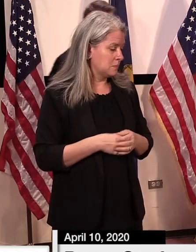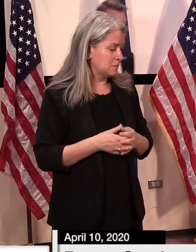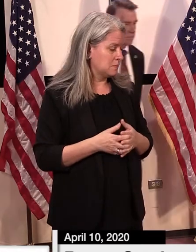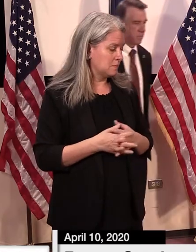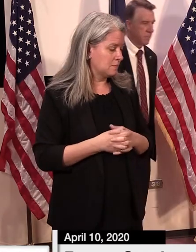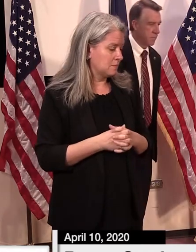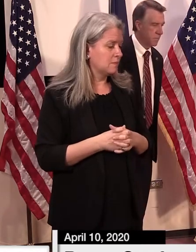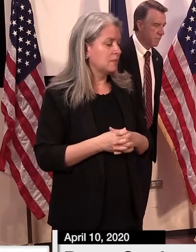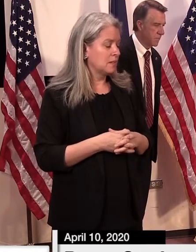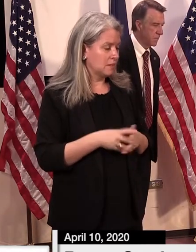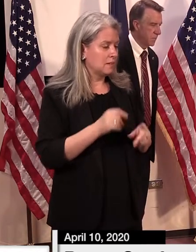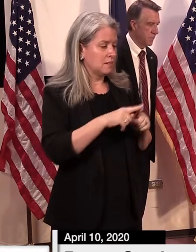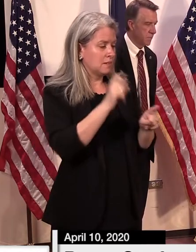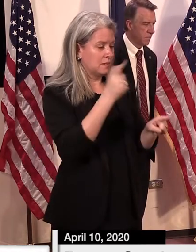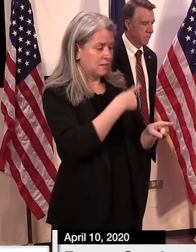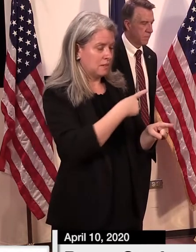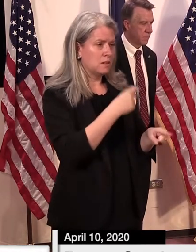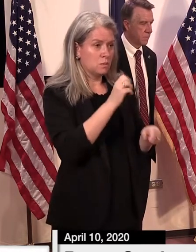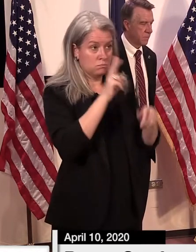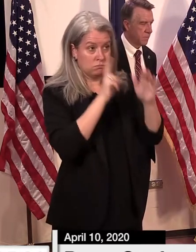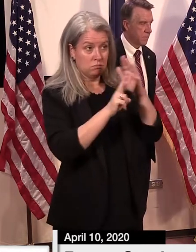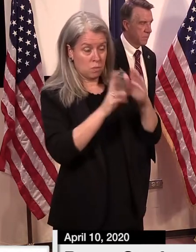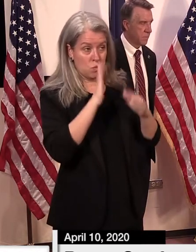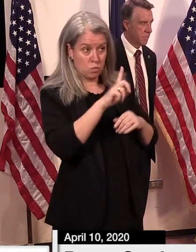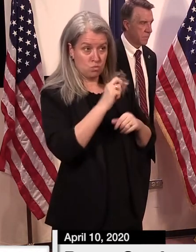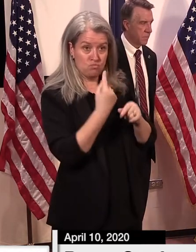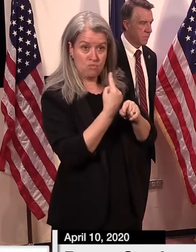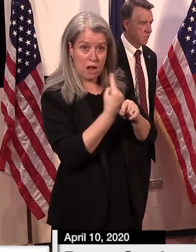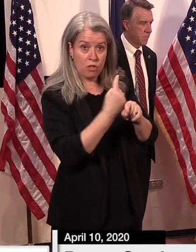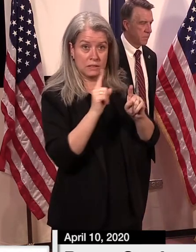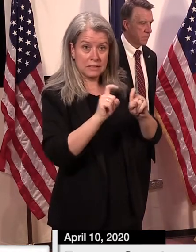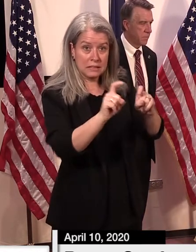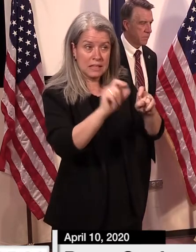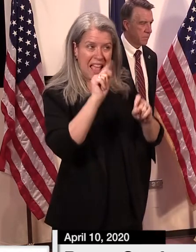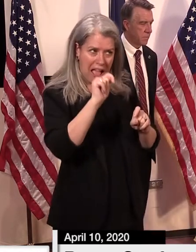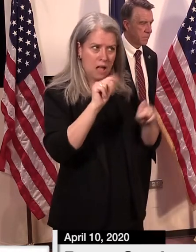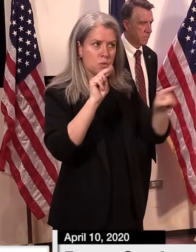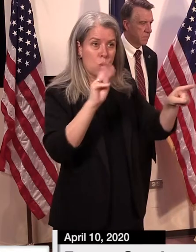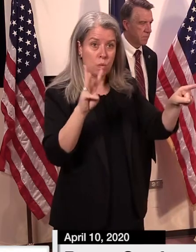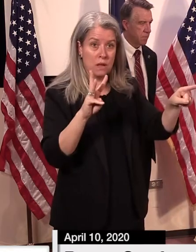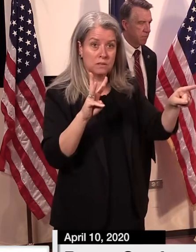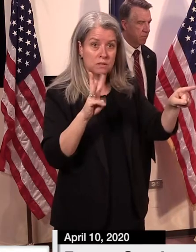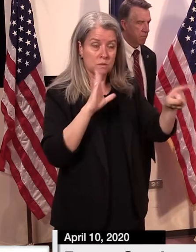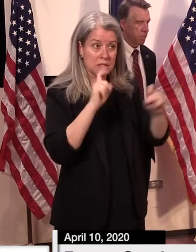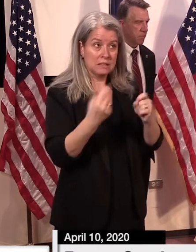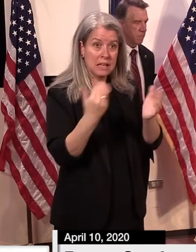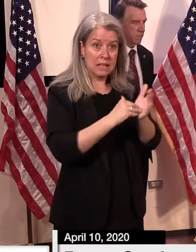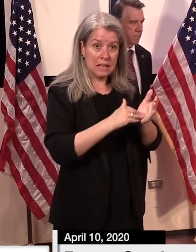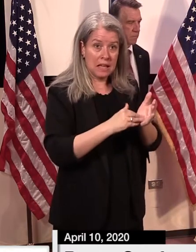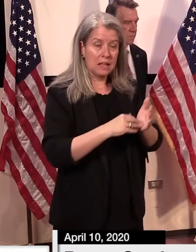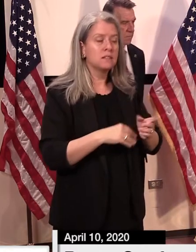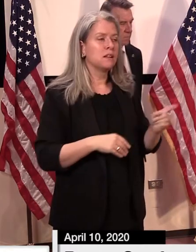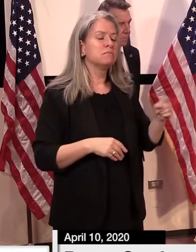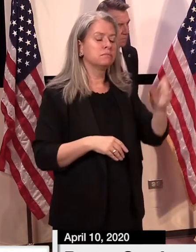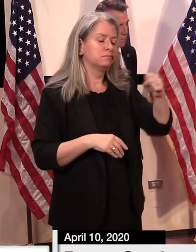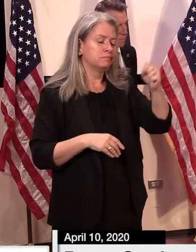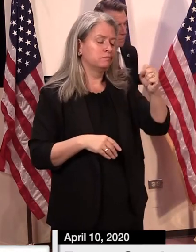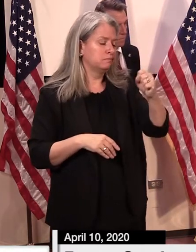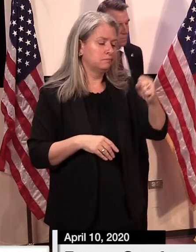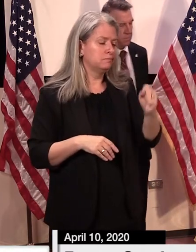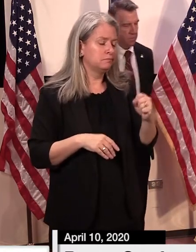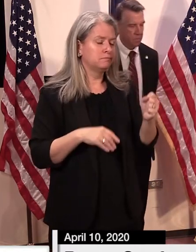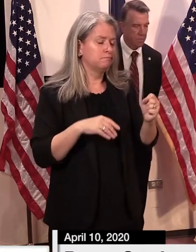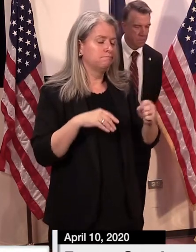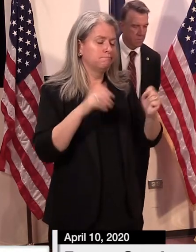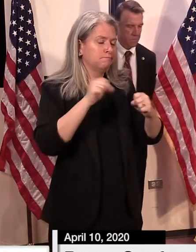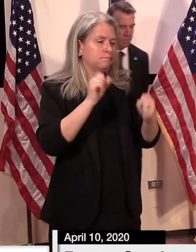So do you guys anticipate doing regular testing specifically at Northwest? I think you can anticipate that we'll